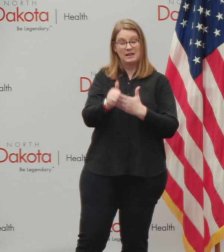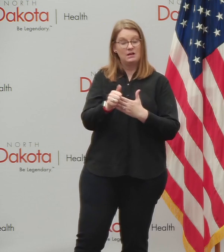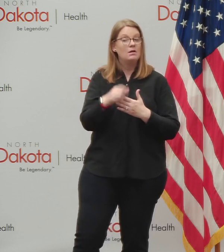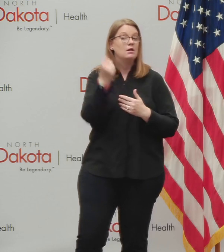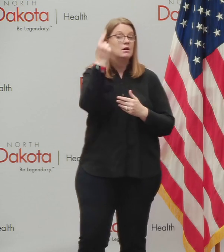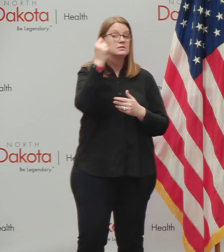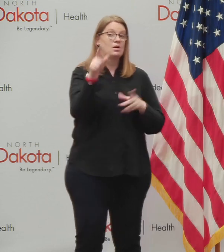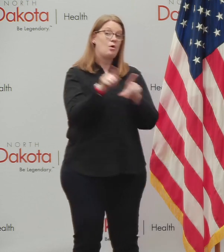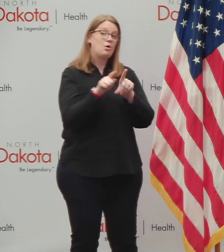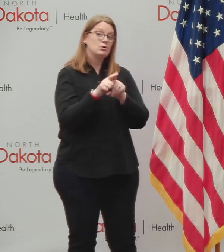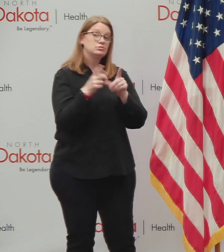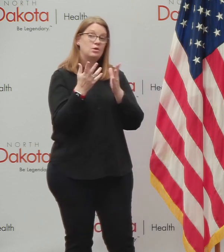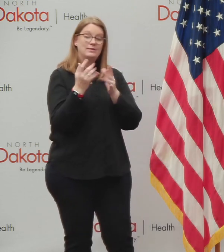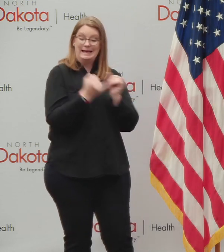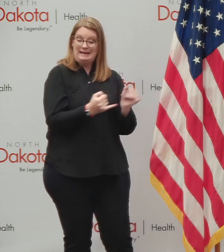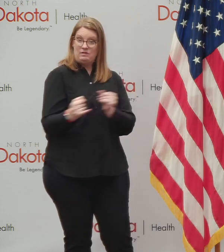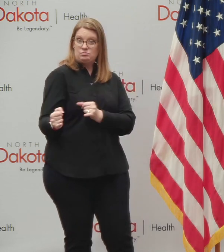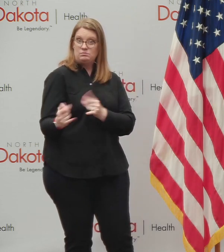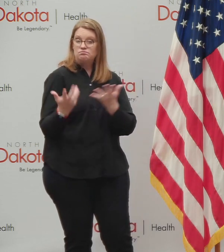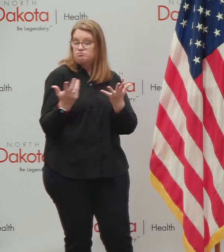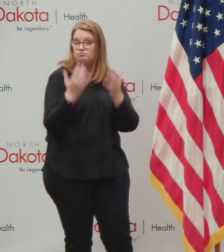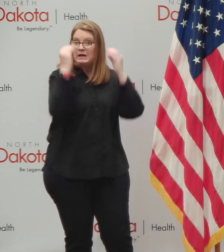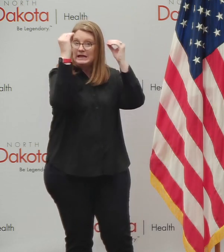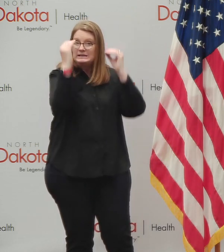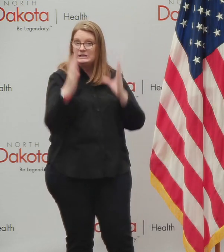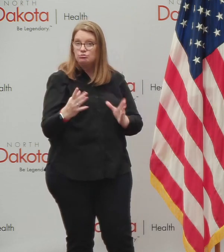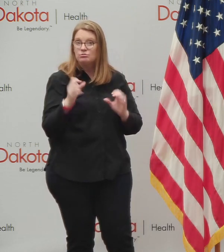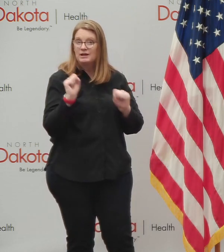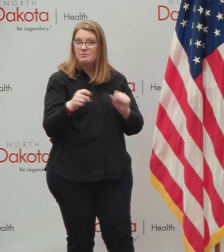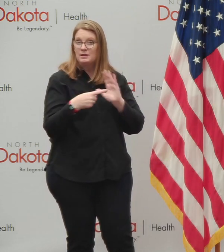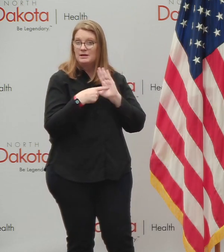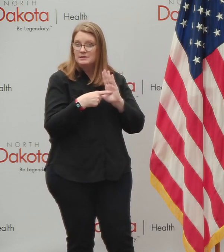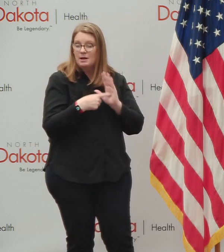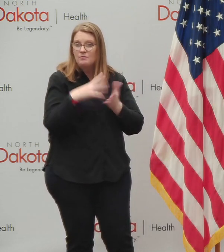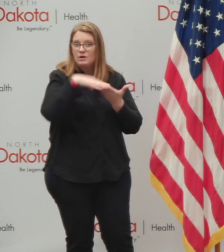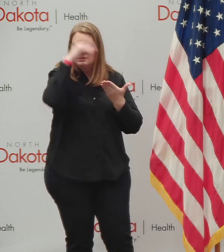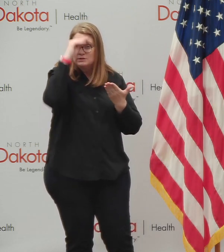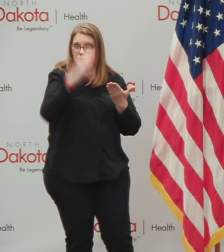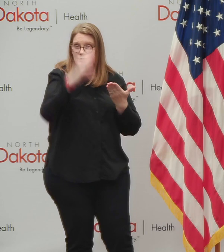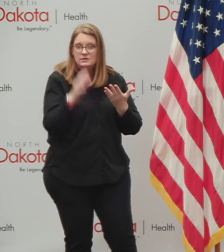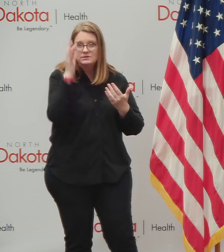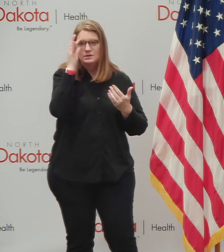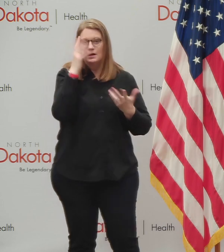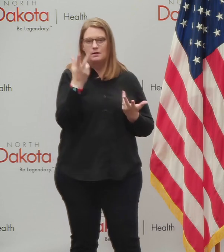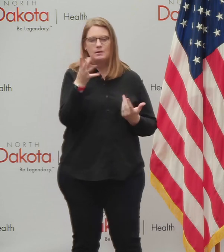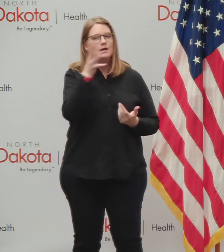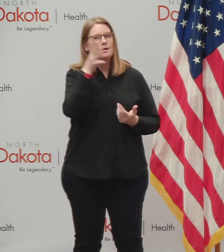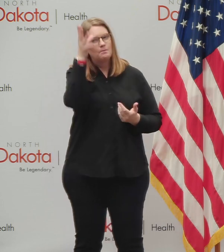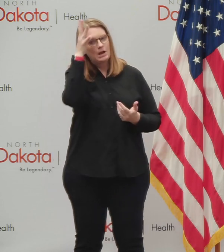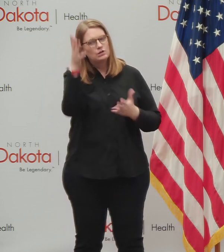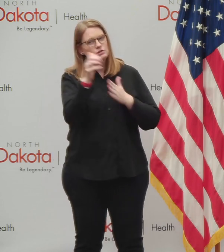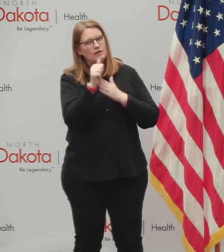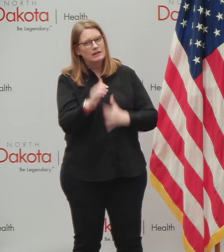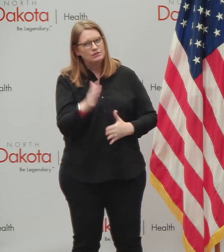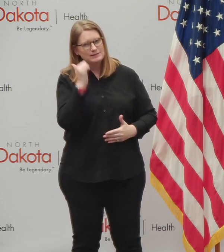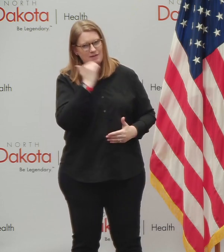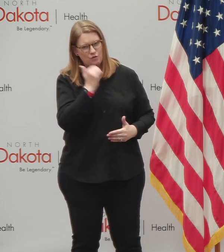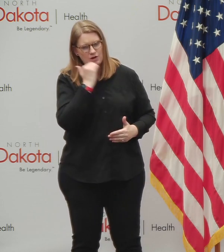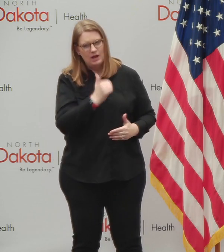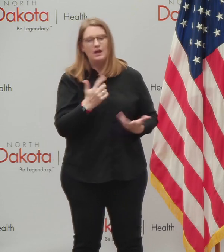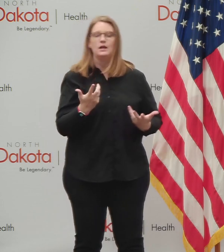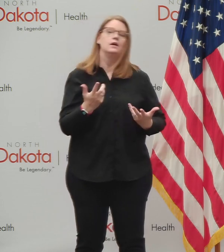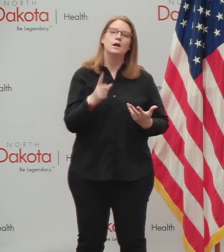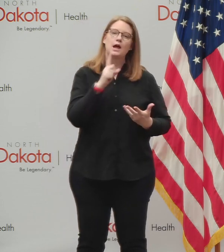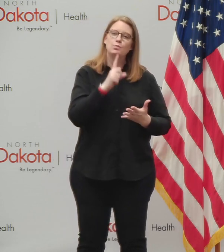Uh, teacher can be a leader, an example for their, their students. Parents, uh, are obviously leaders every day in helping, uh,